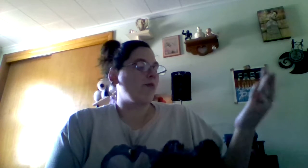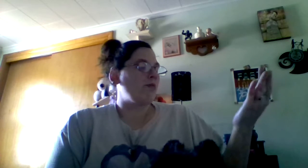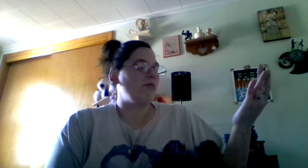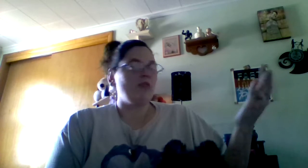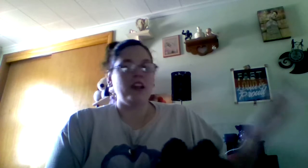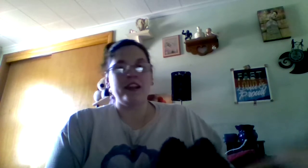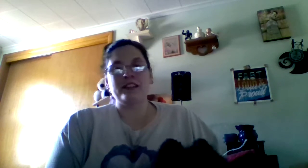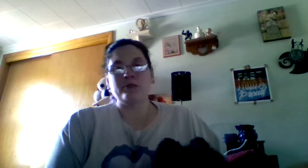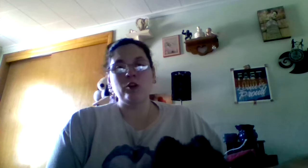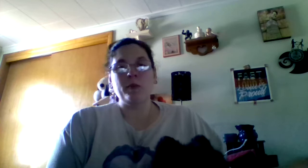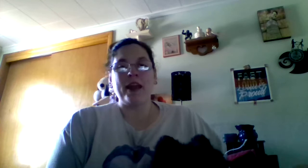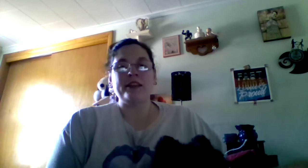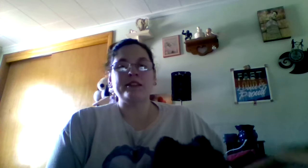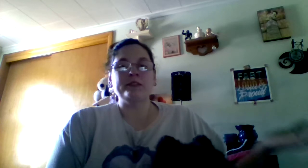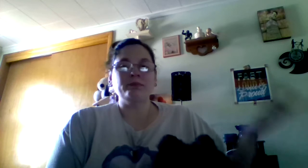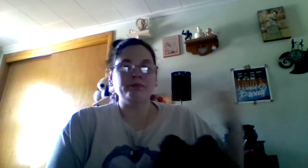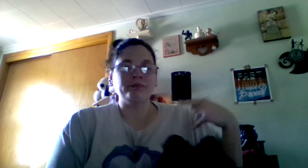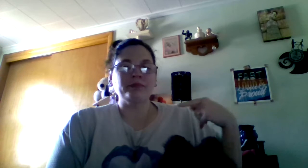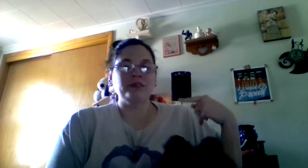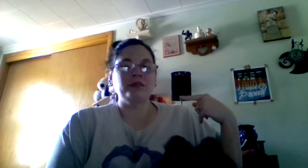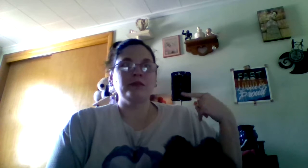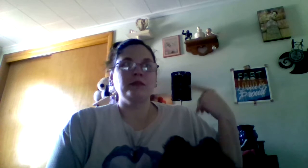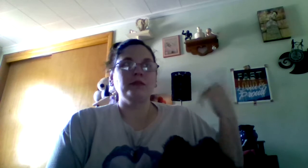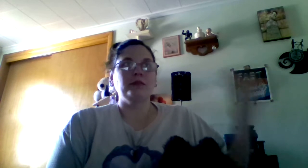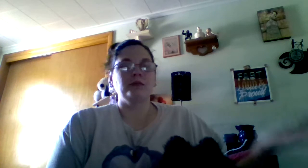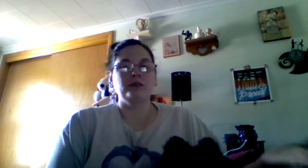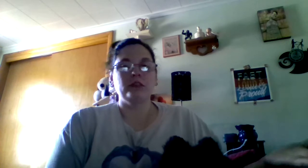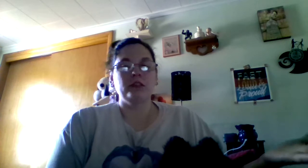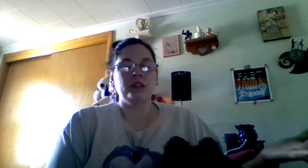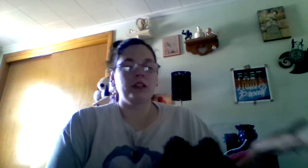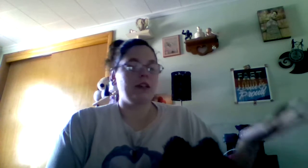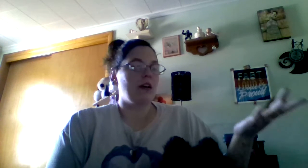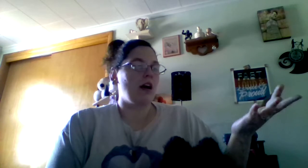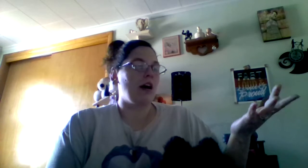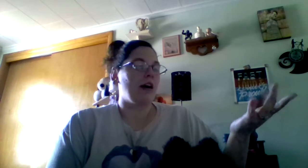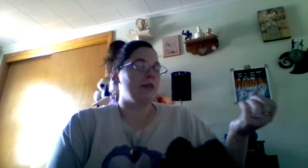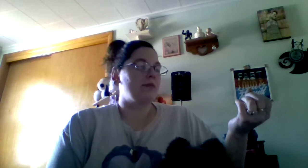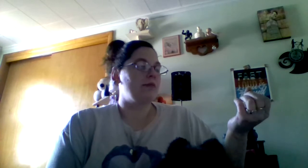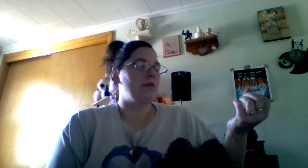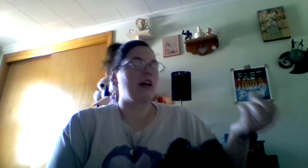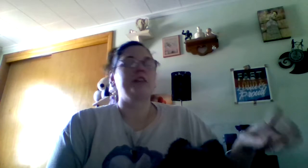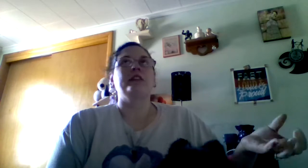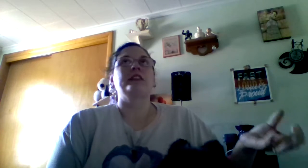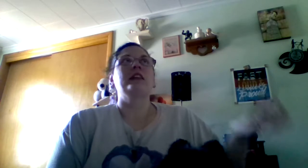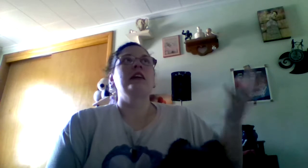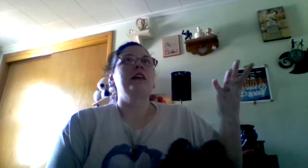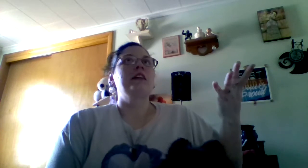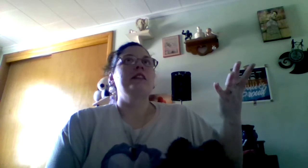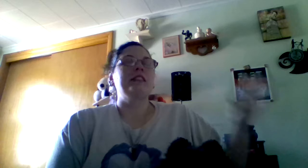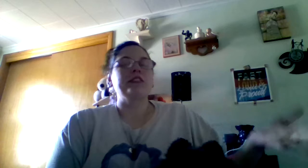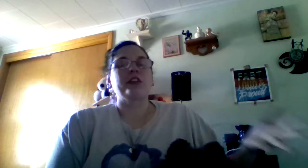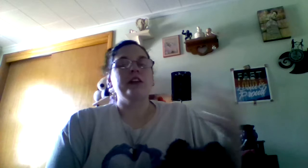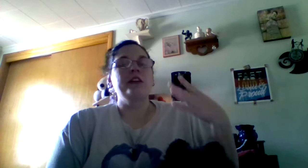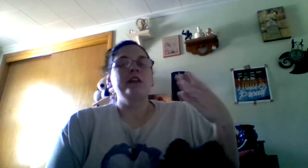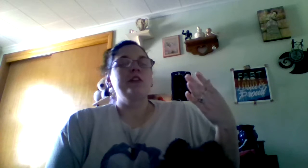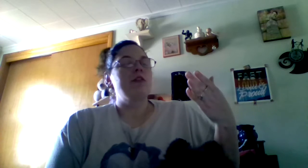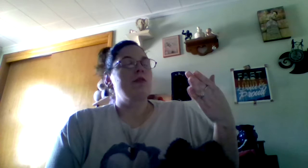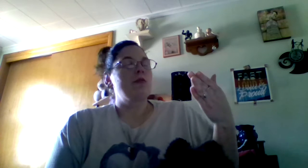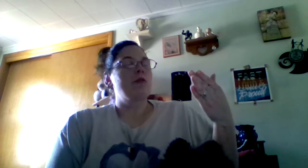it's roommate's, uh, I don't know, sister, who